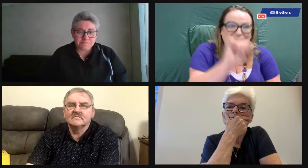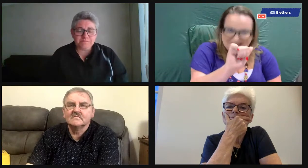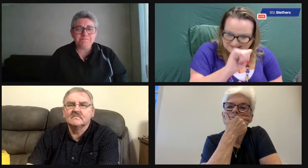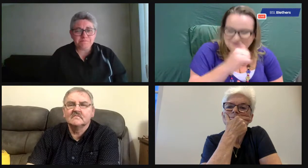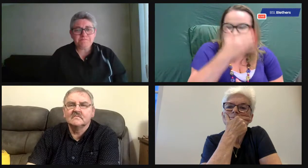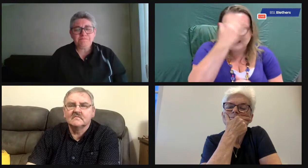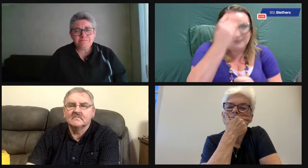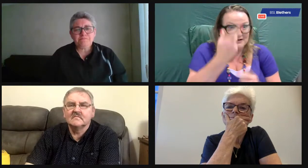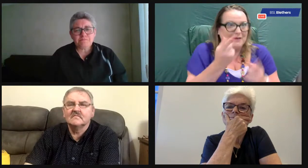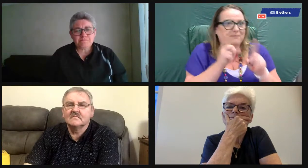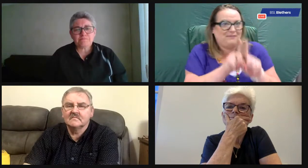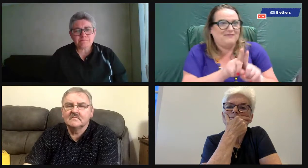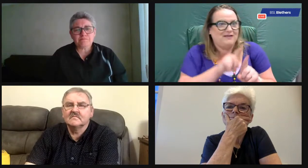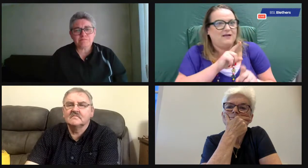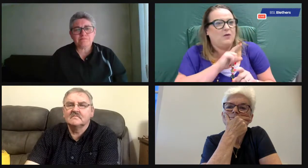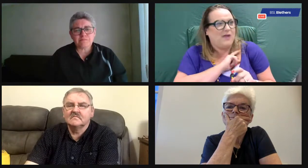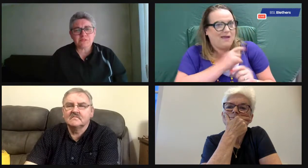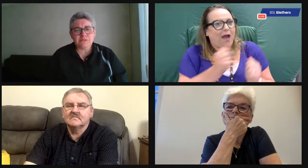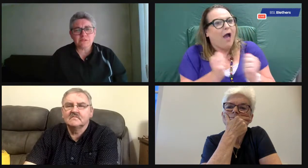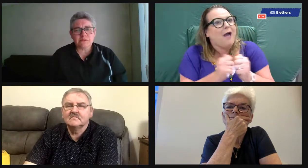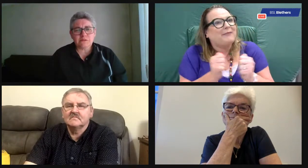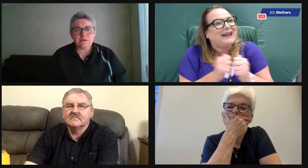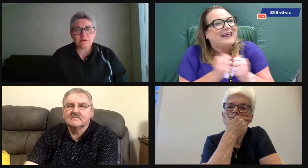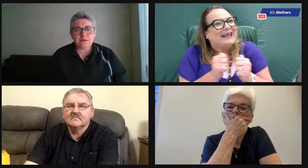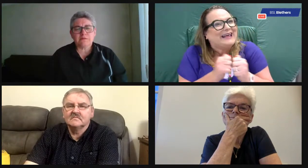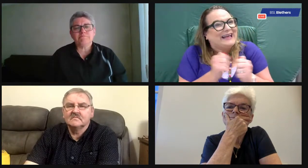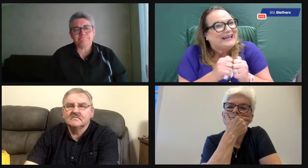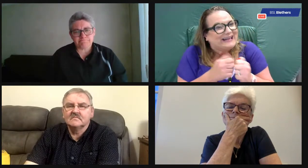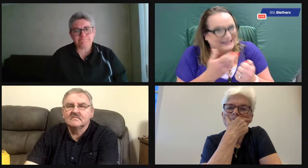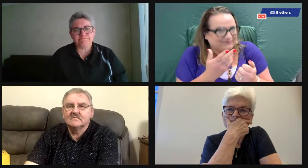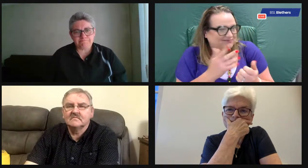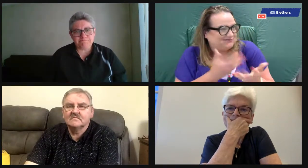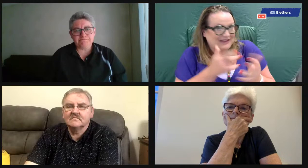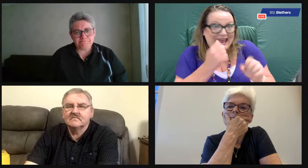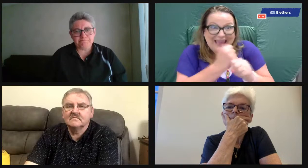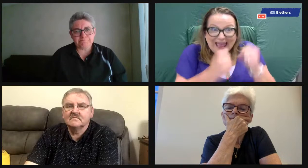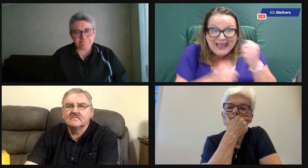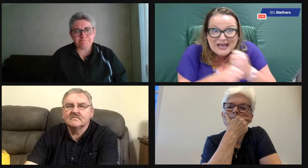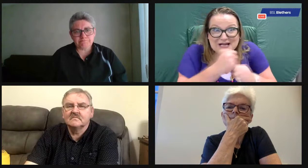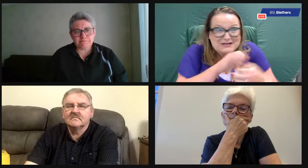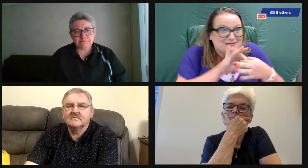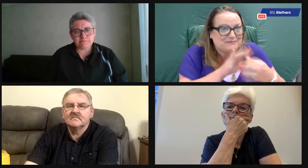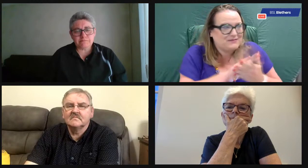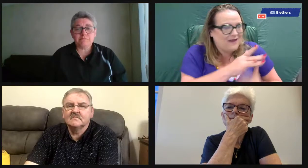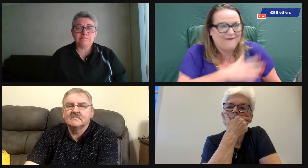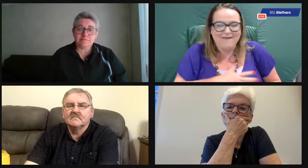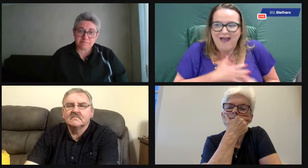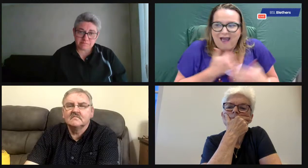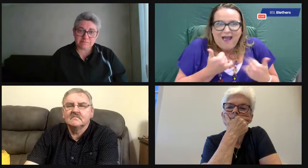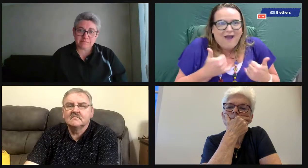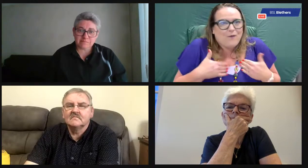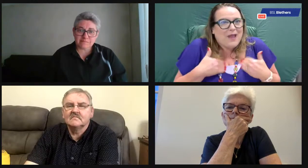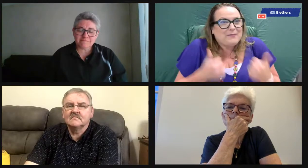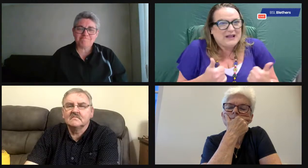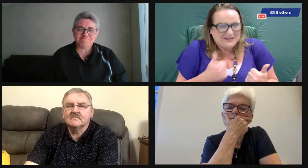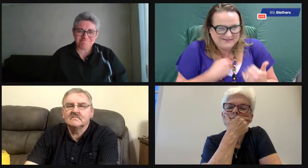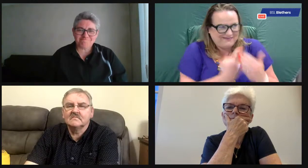with dementia and so on. Yep, that's right. I was also a befriender and I am a befriender. do that for a company. We